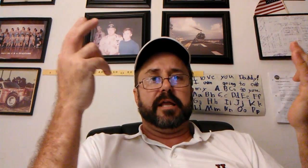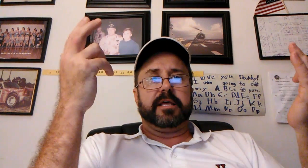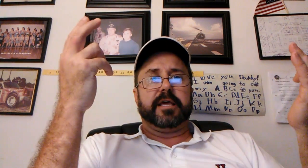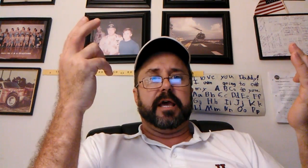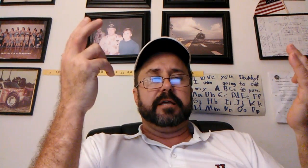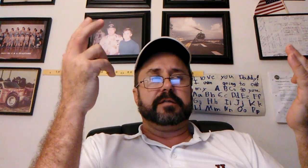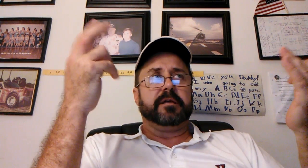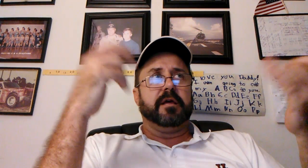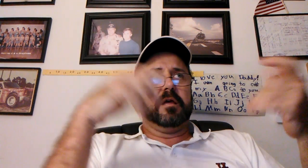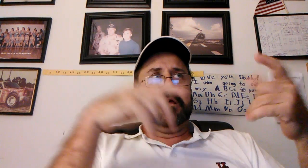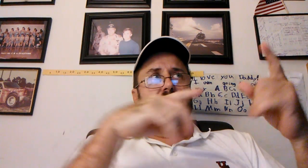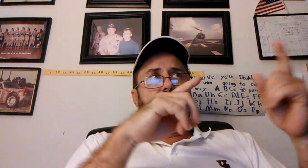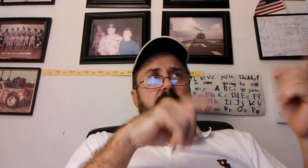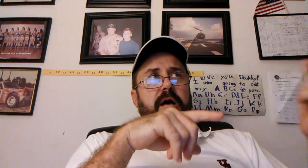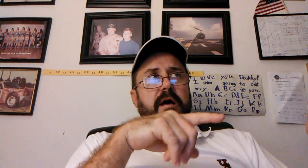not the case.